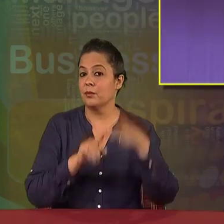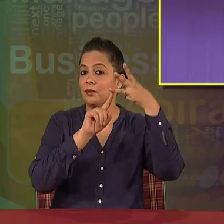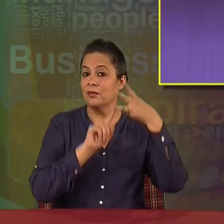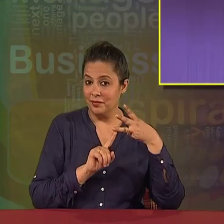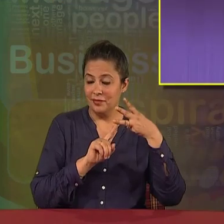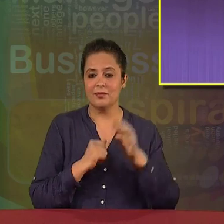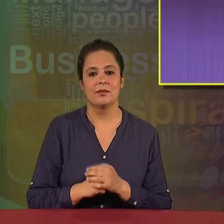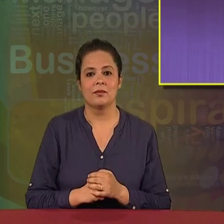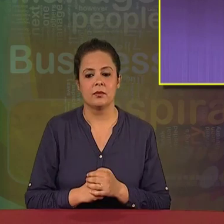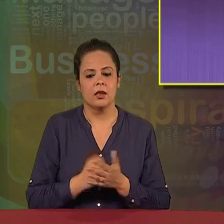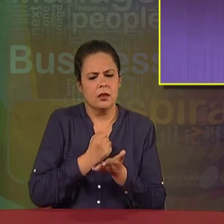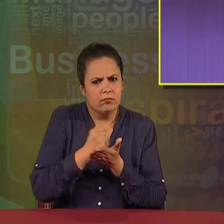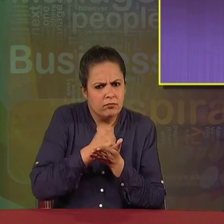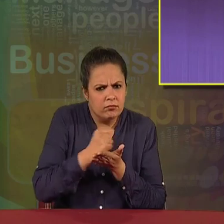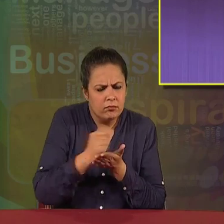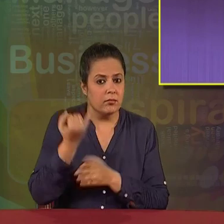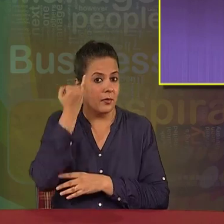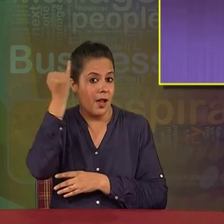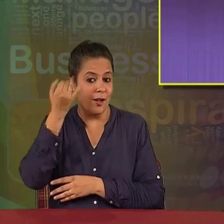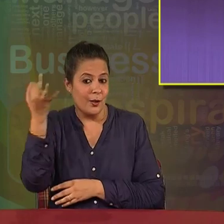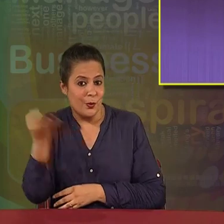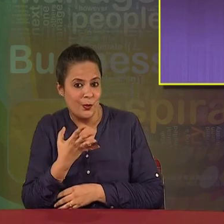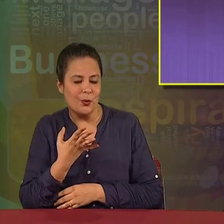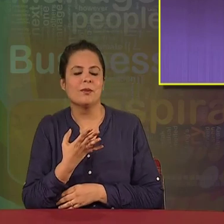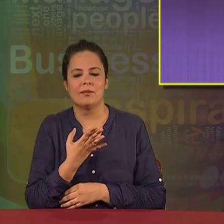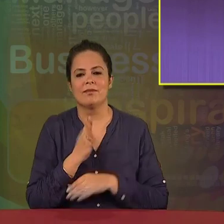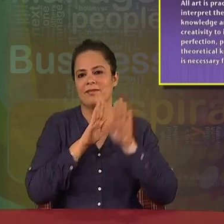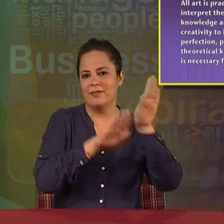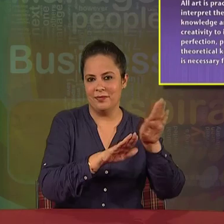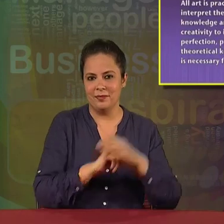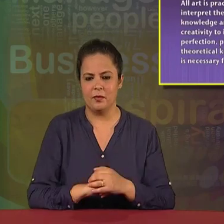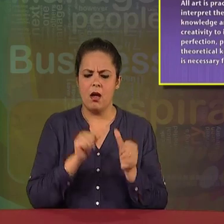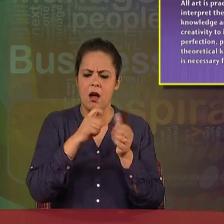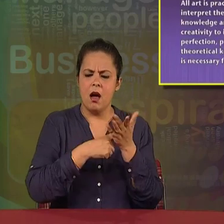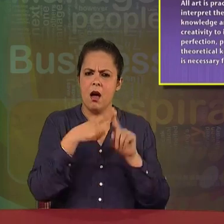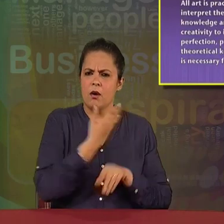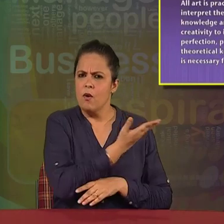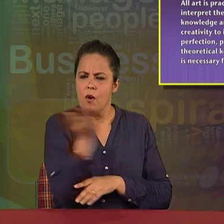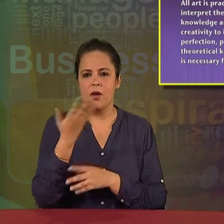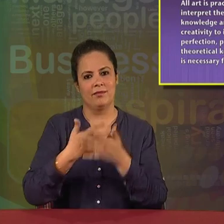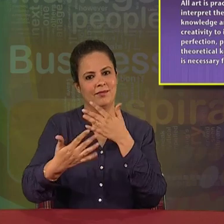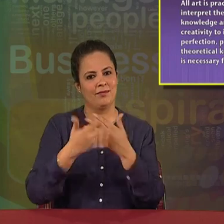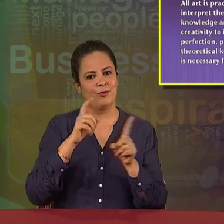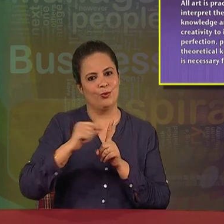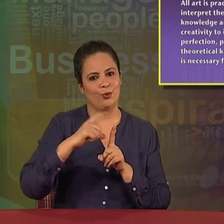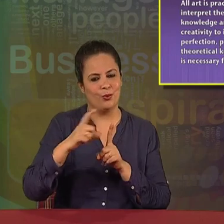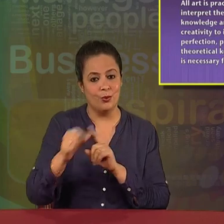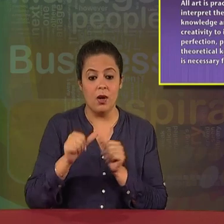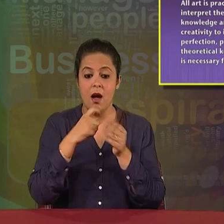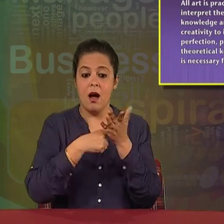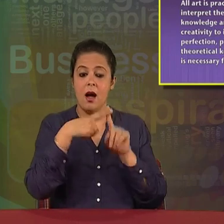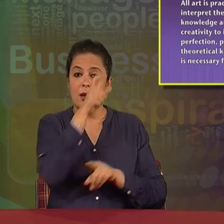The next feature is based on practice and creativity. All art is practical. An artist